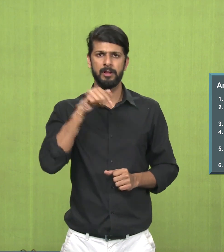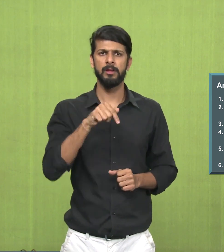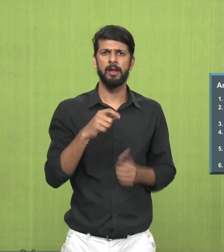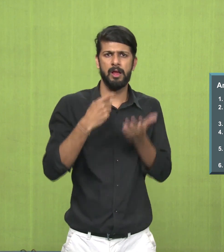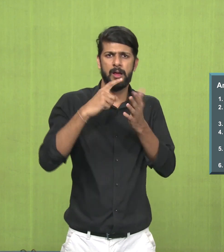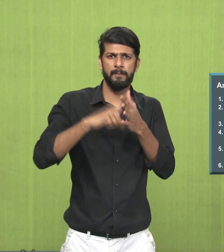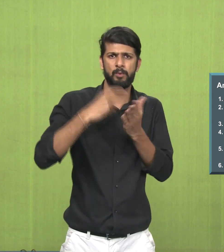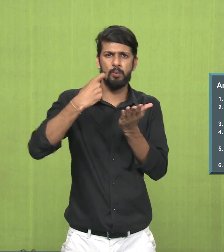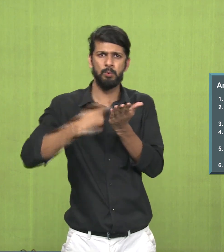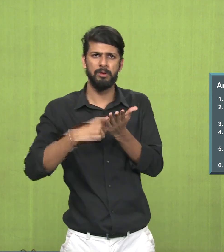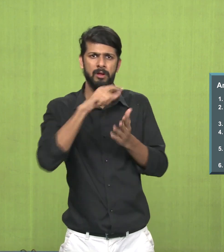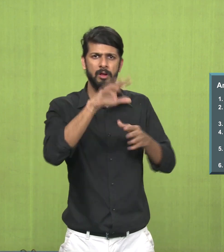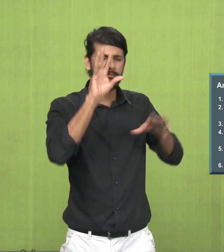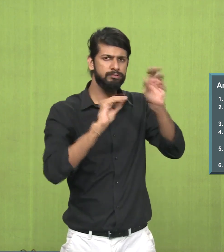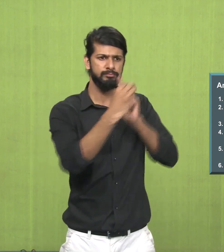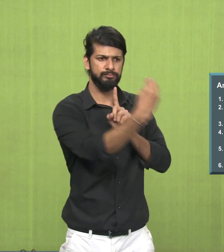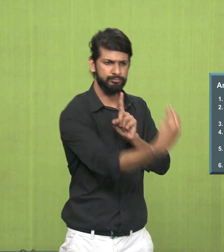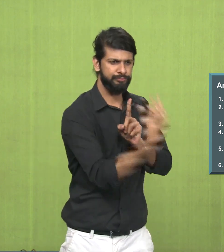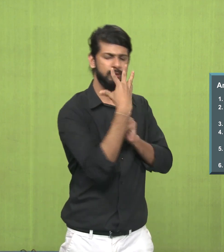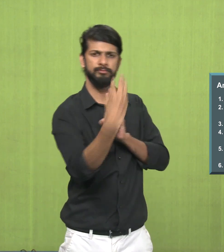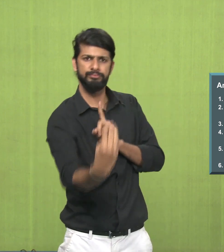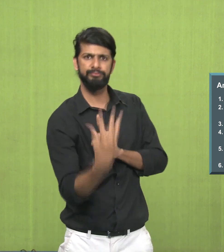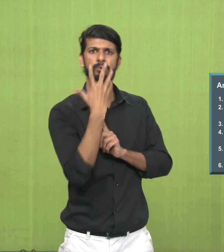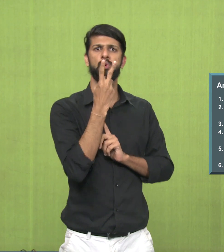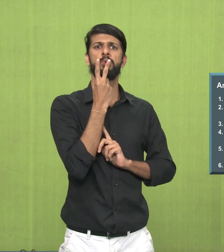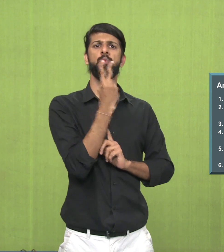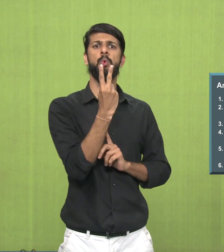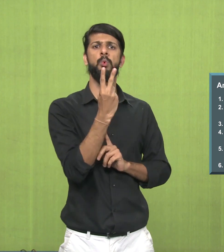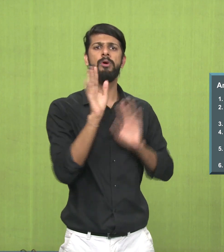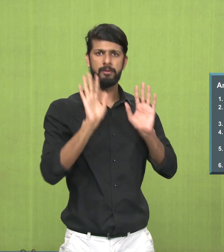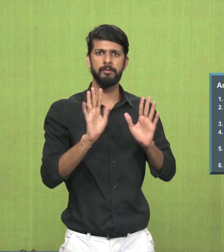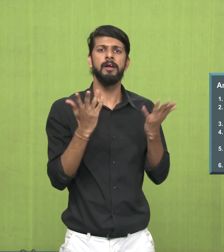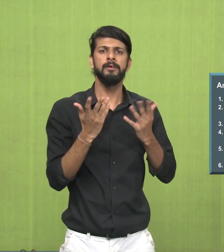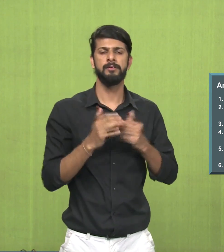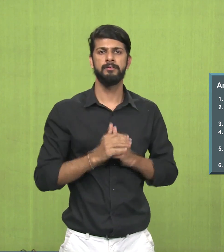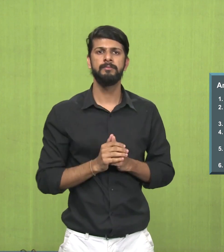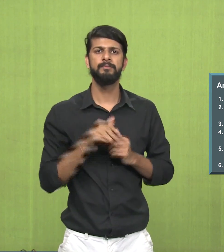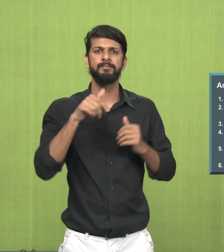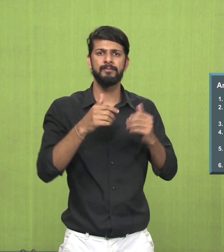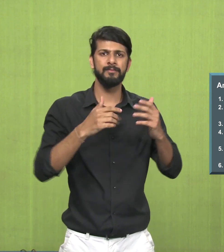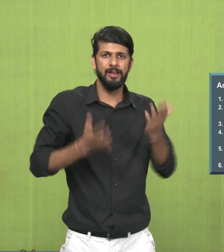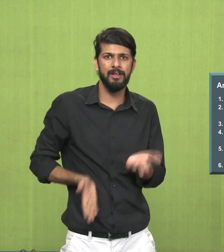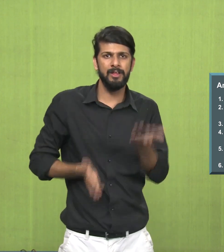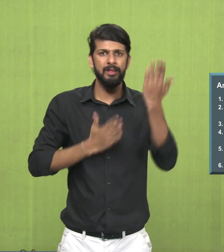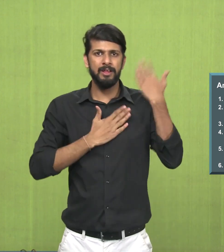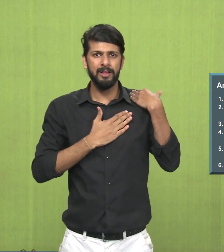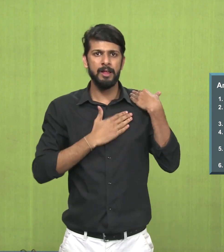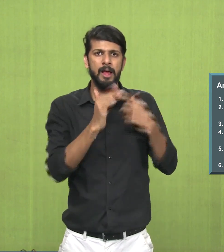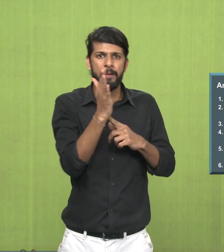Answer number 6, Jamini Roy was inspired by two sources of inspiration. First was